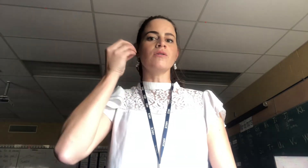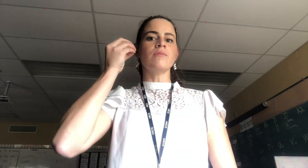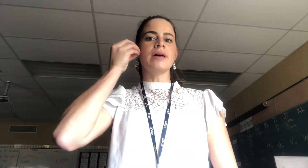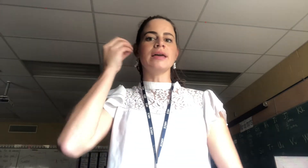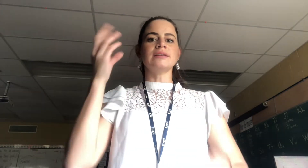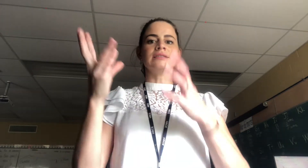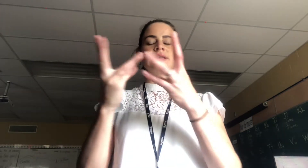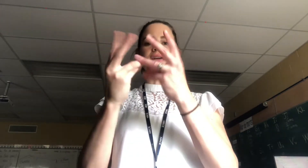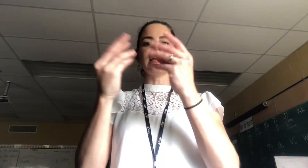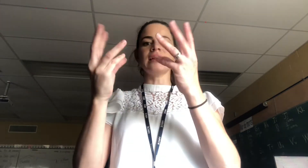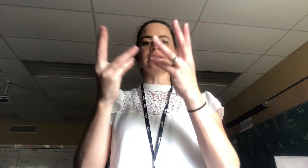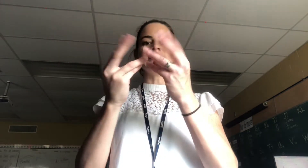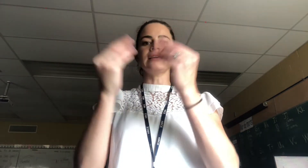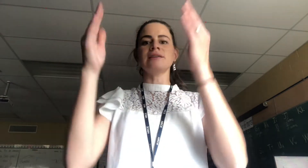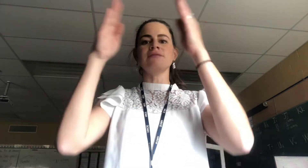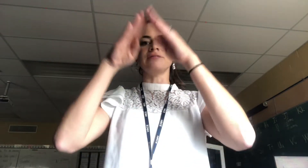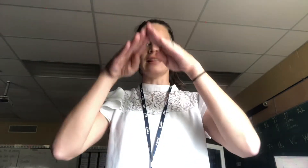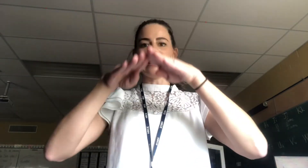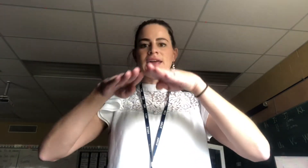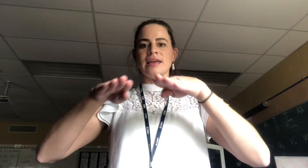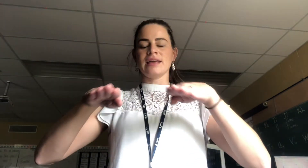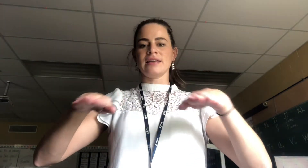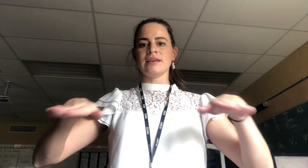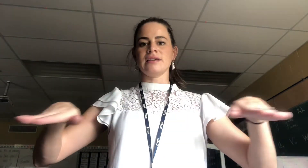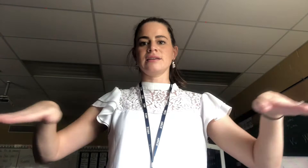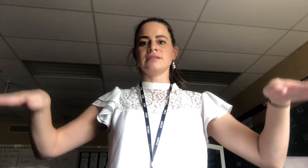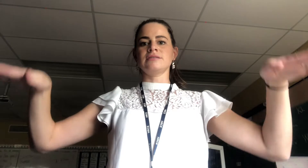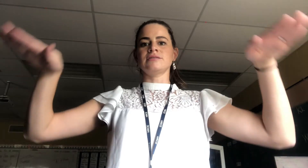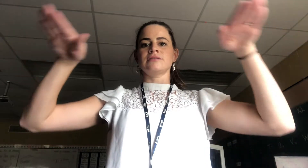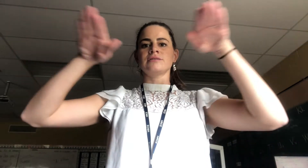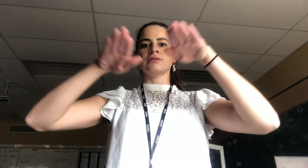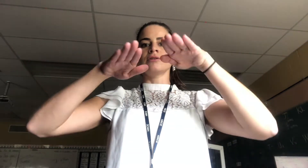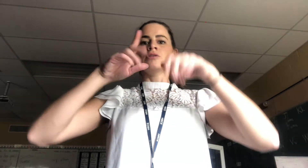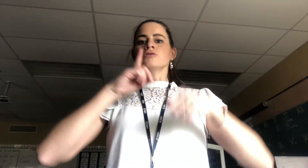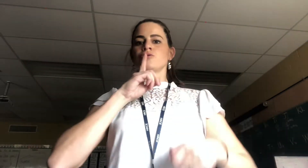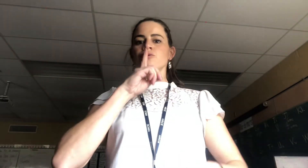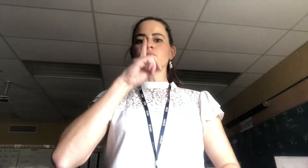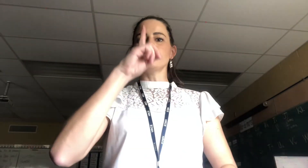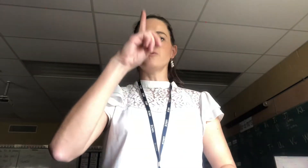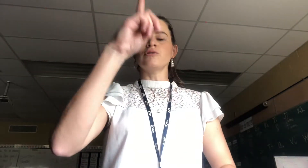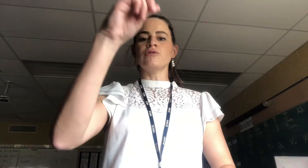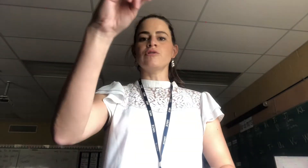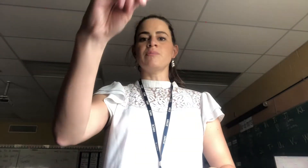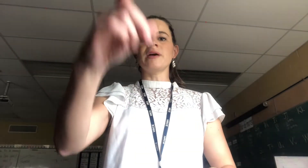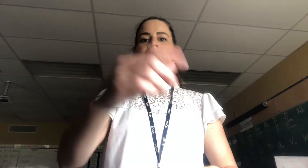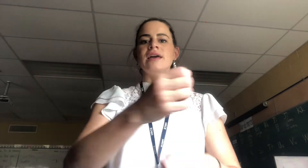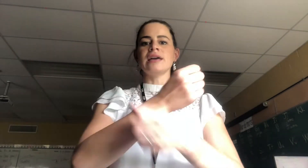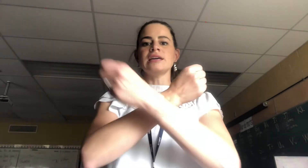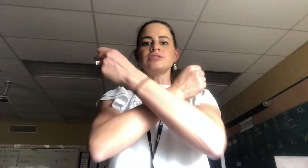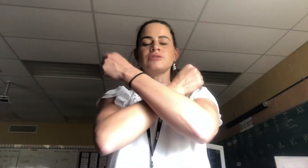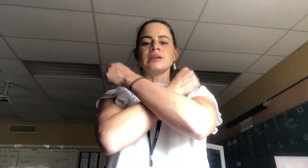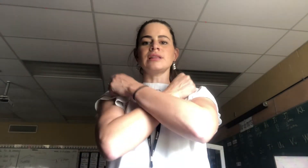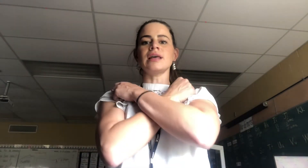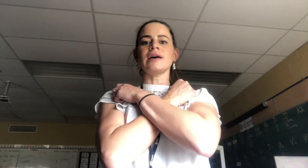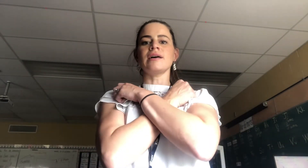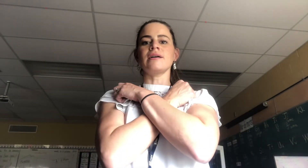and native land. True patriot love